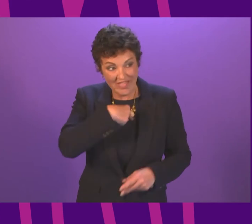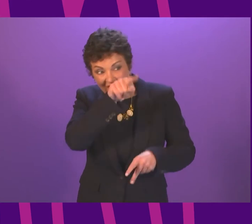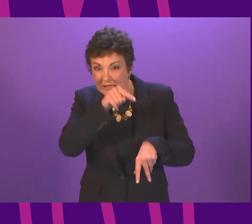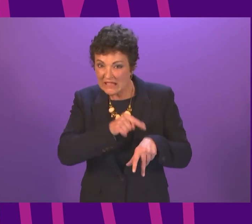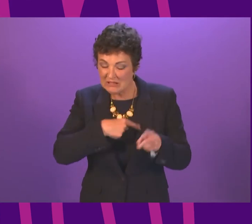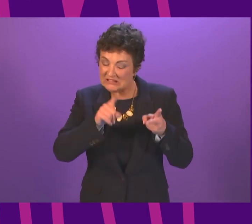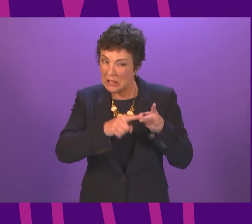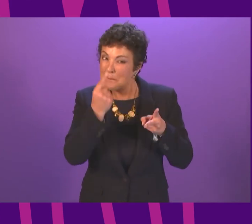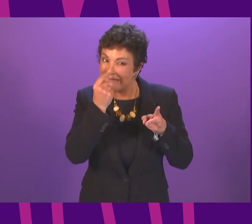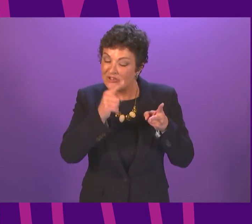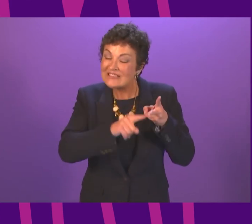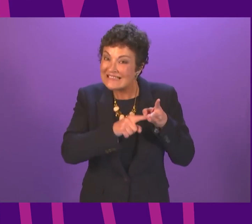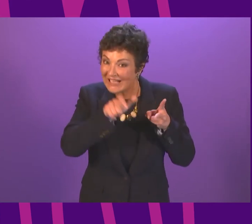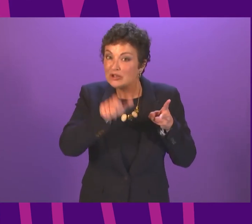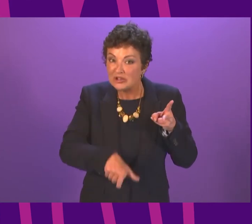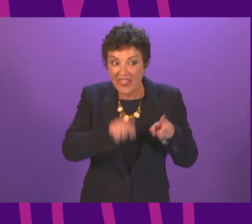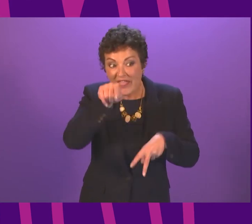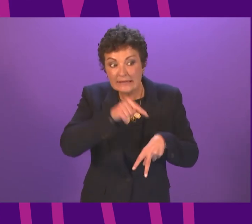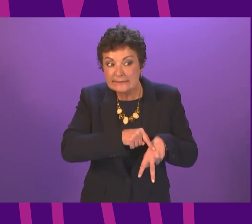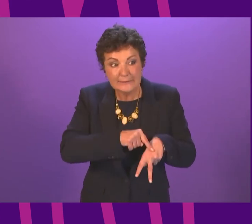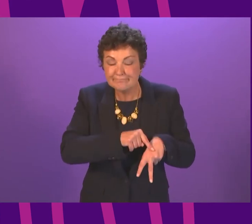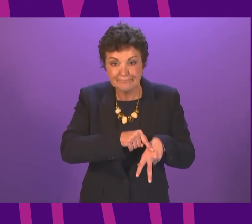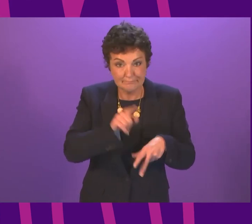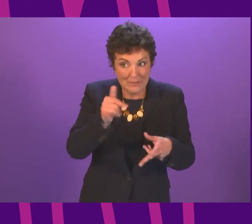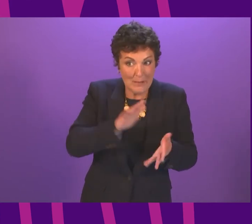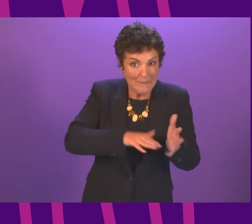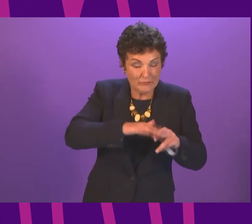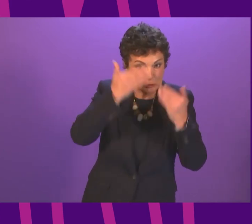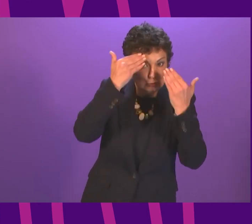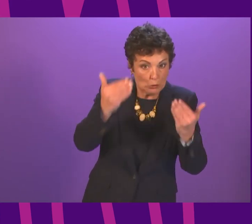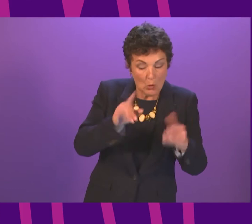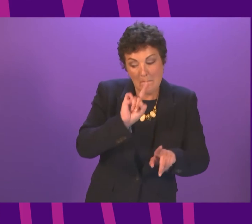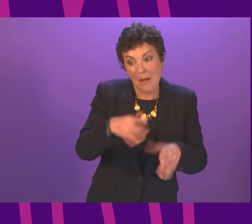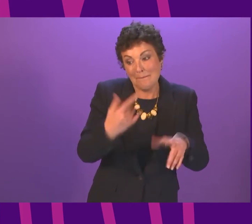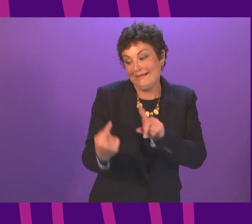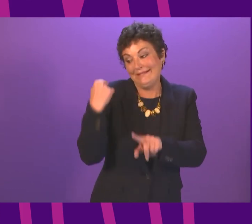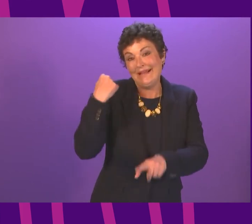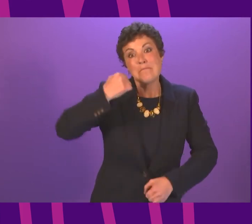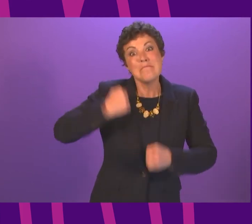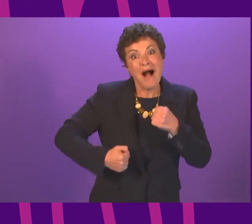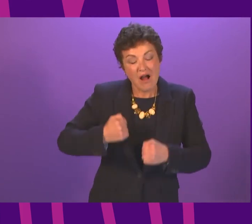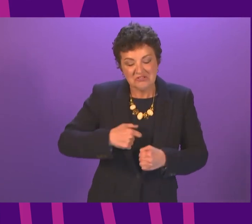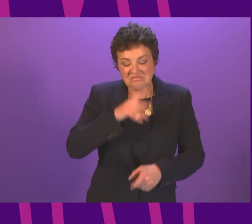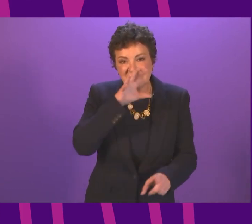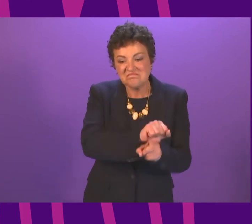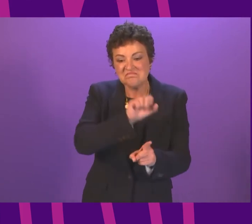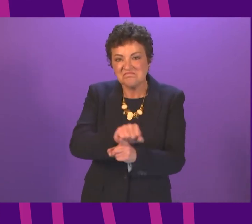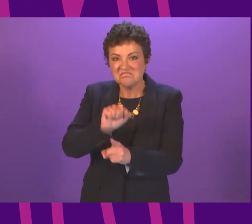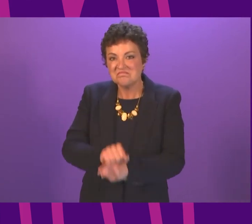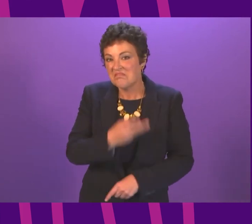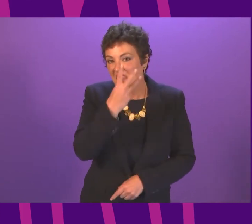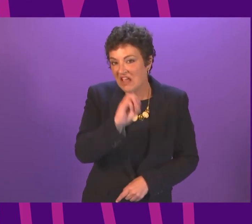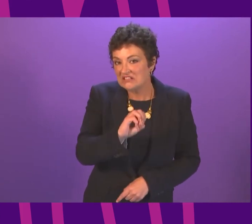the truth. A case note review in March confirmed over 30 infections in children, and two children's deaths due to waterborne